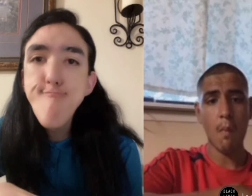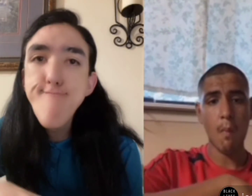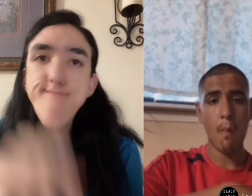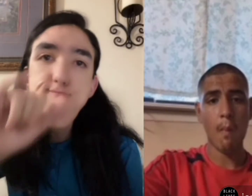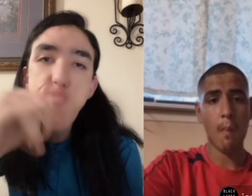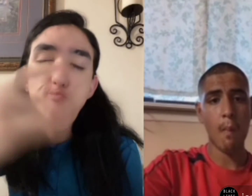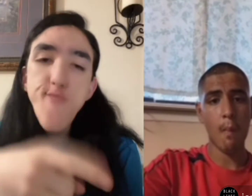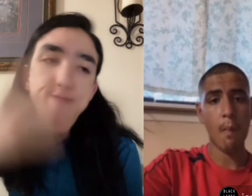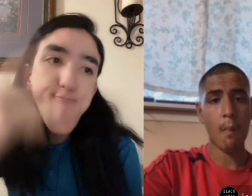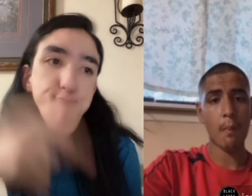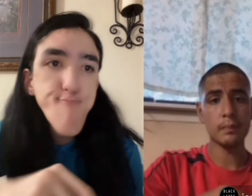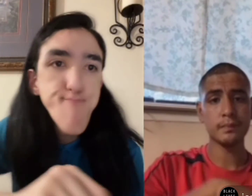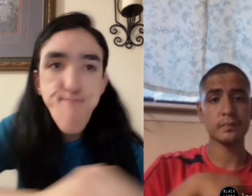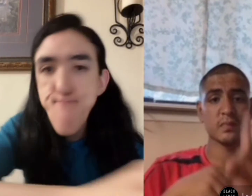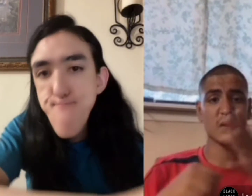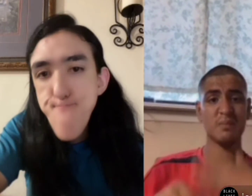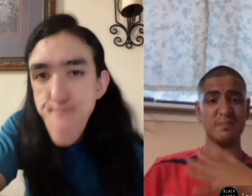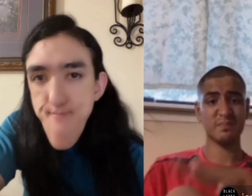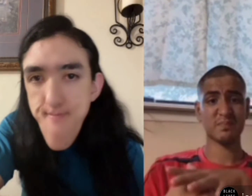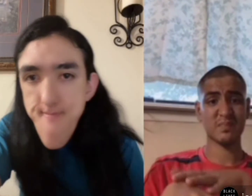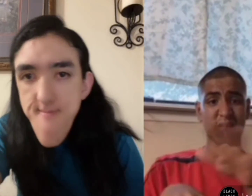you the other Come